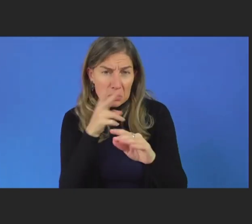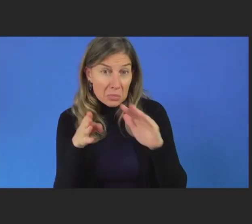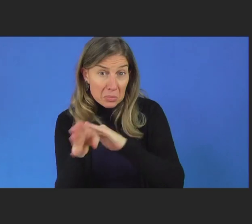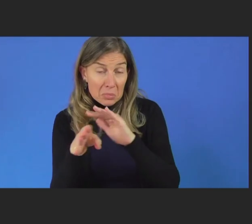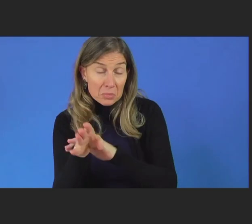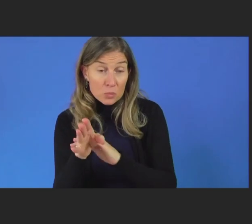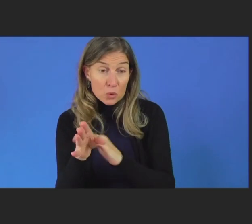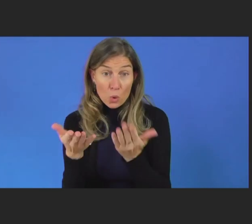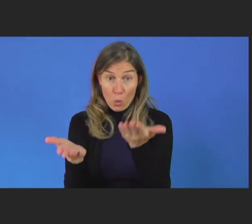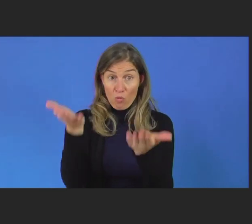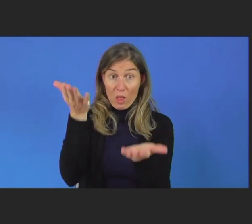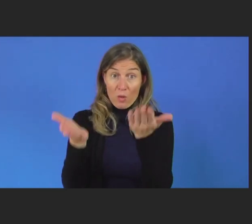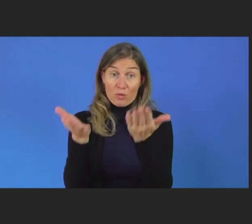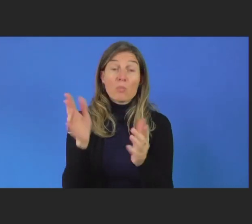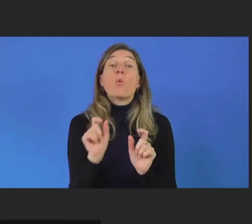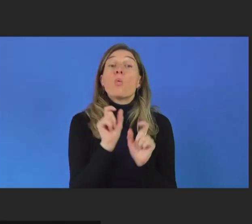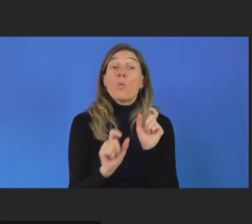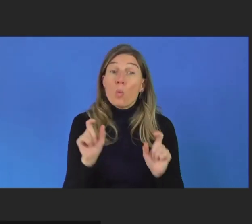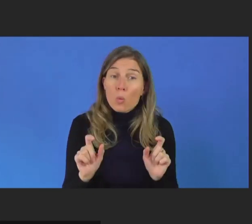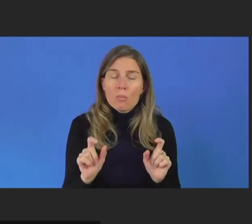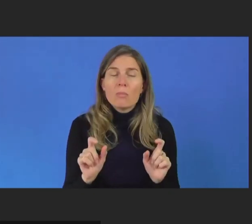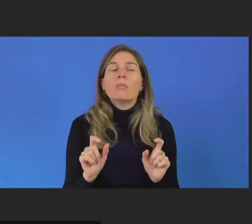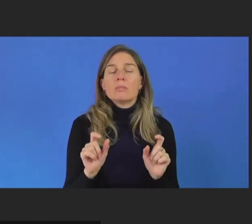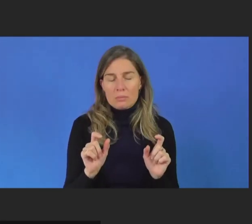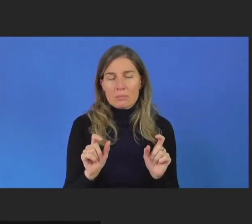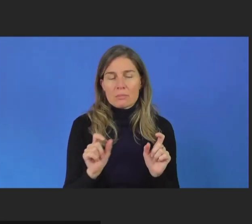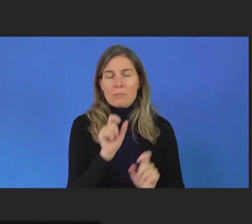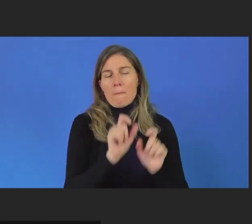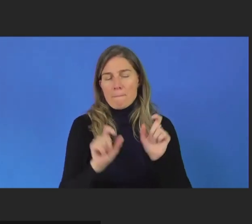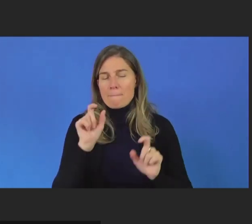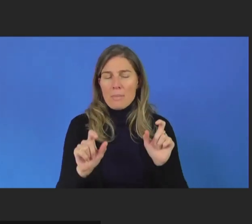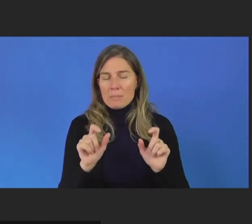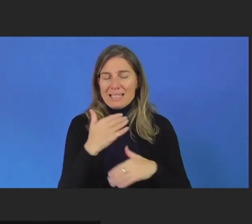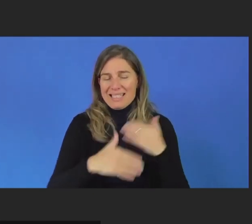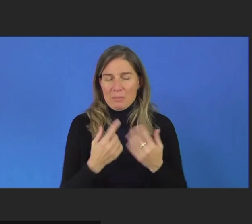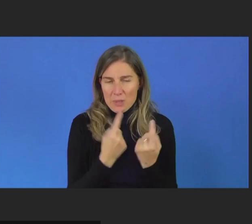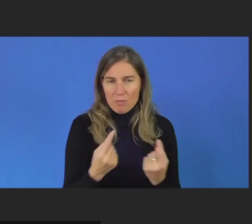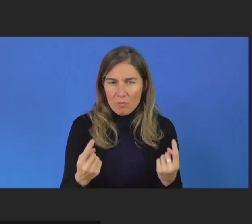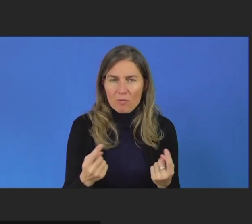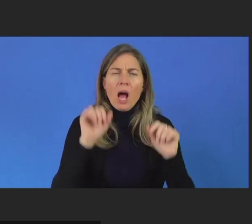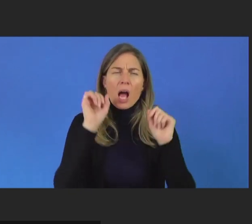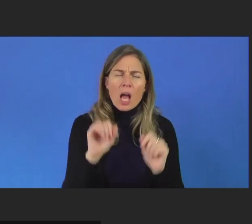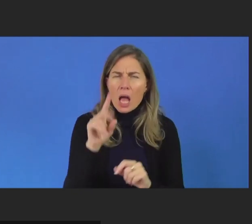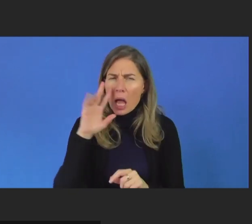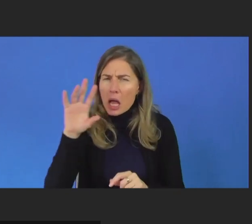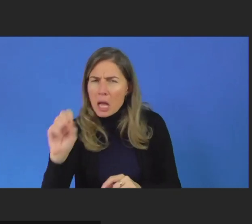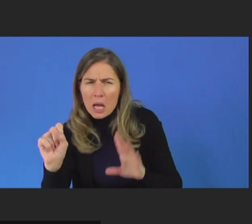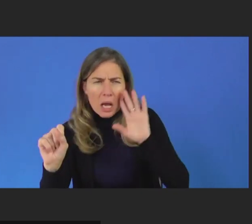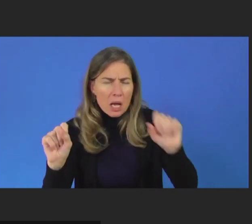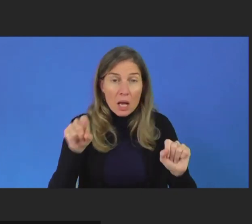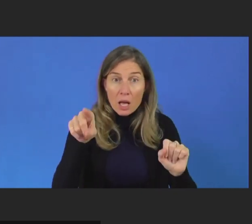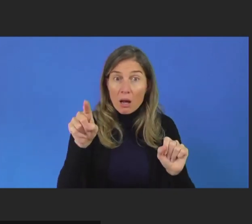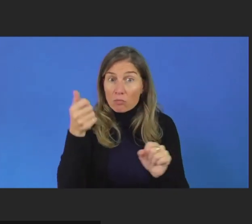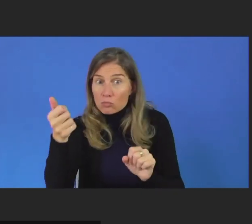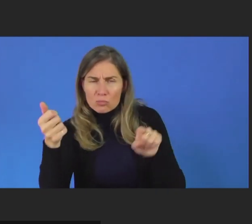by persons with disability who can report accessibility errors. And so it's a matter of finding